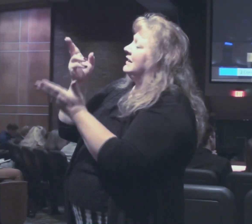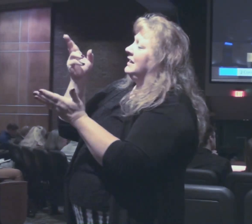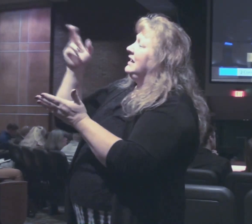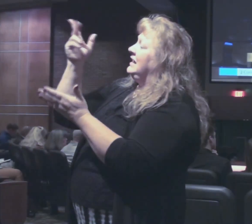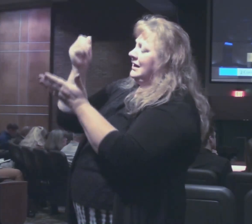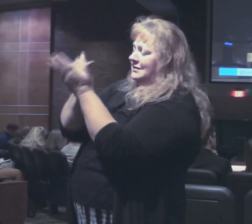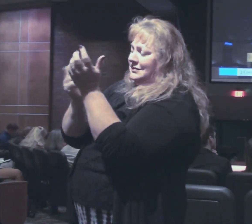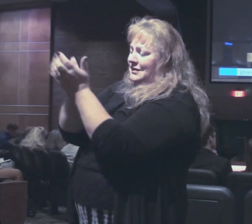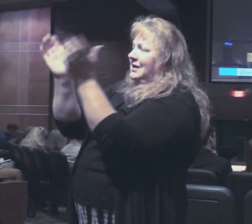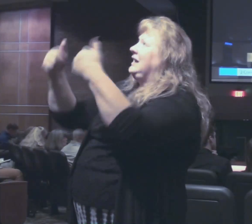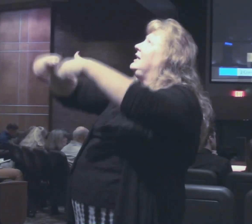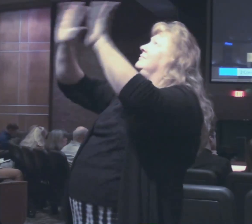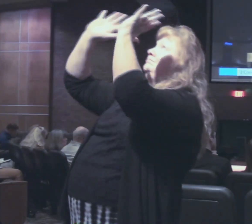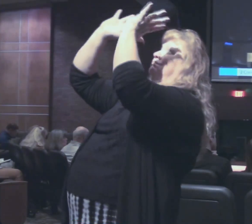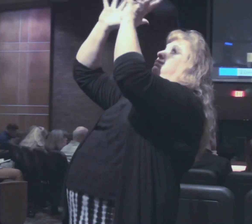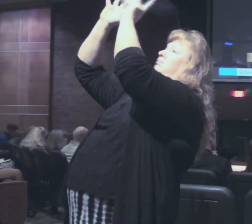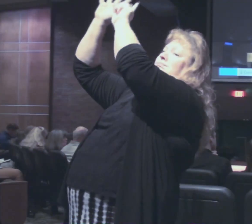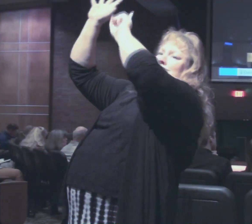sacrificed all